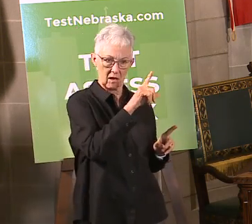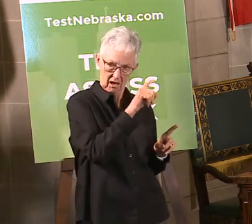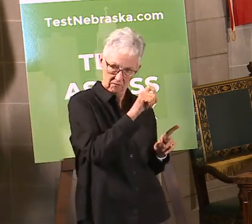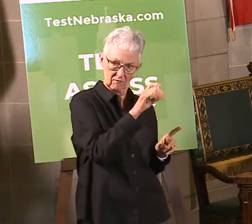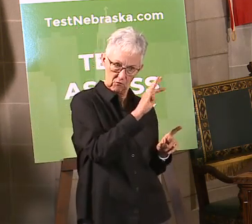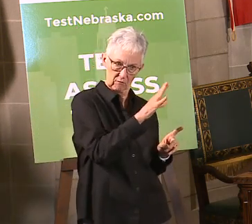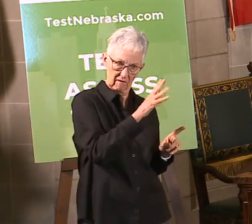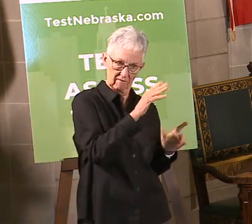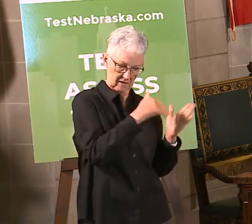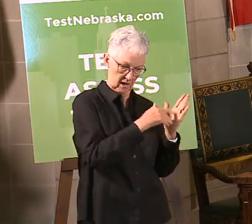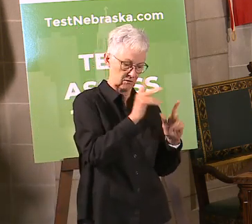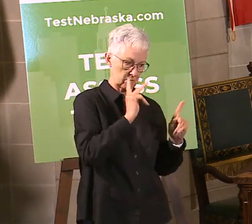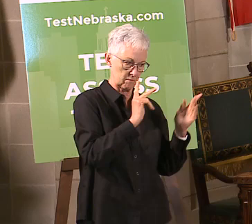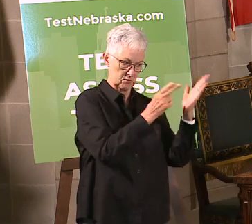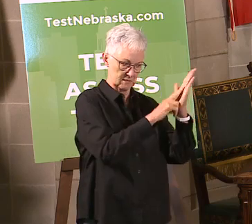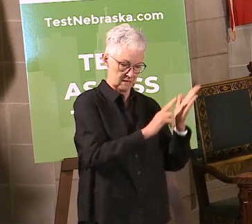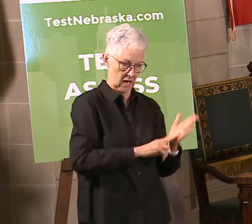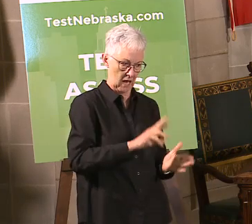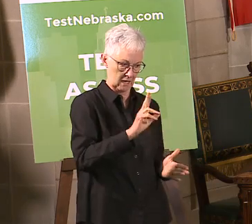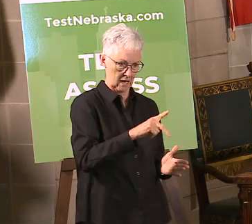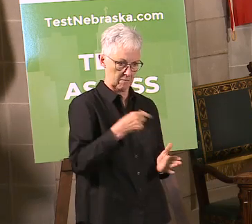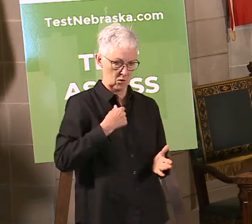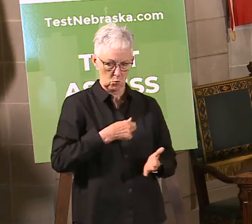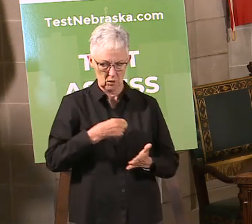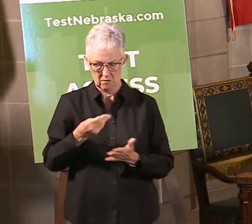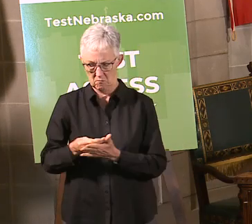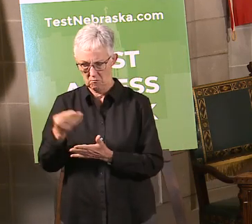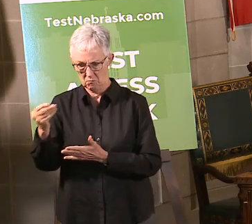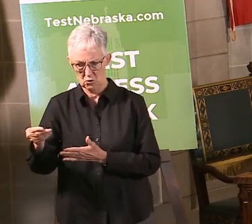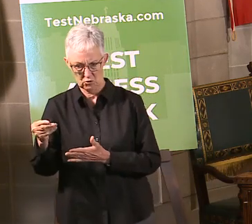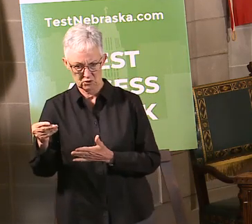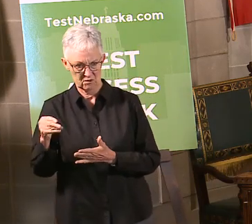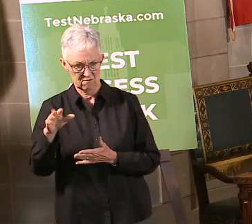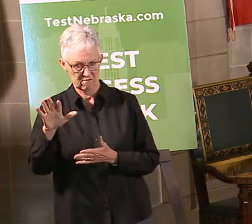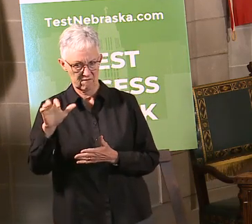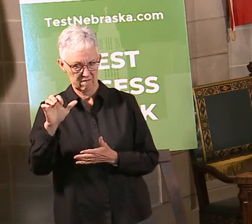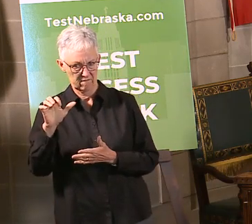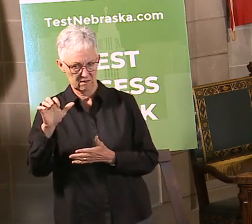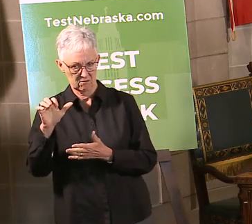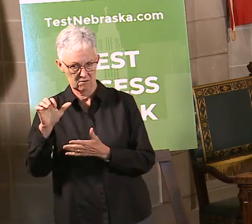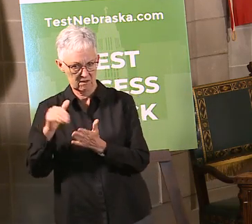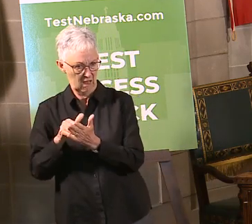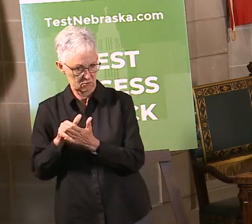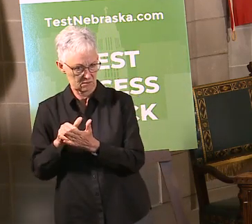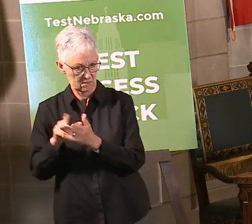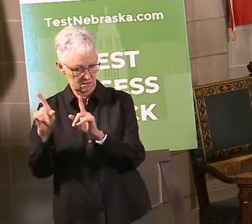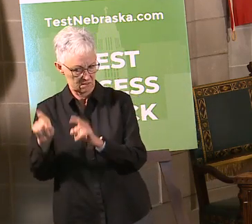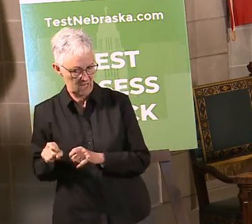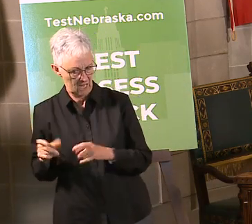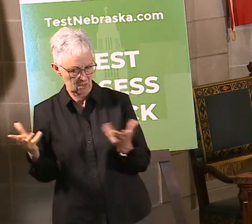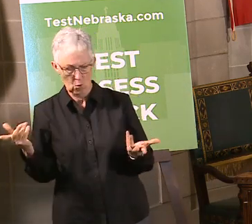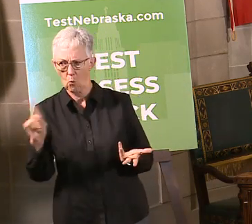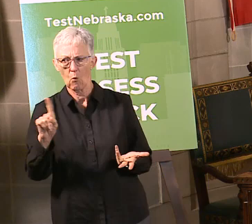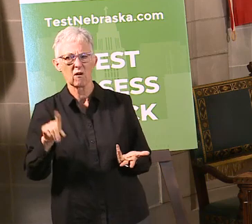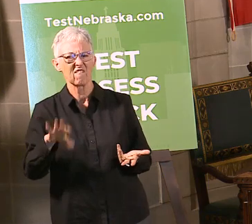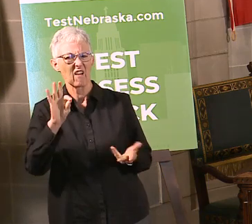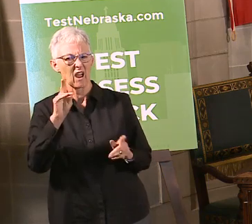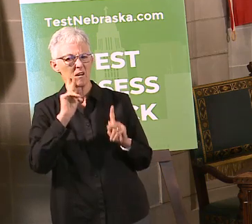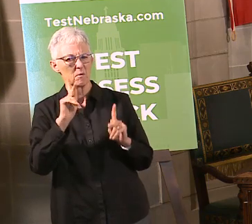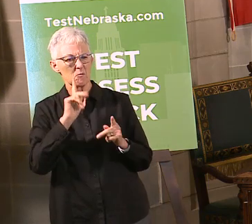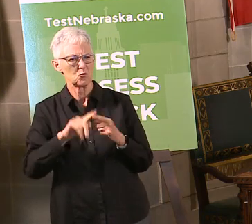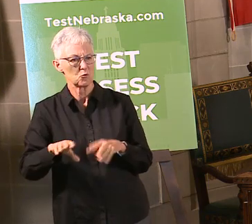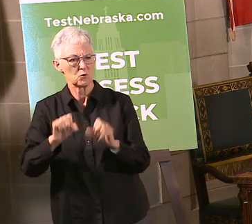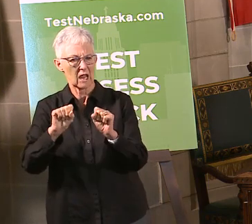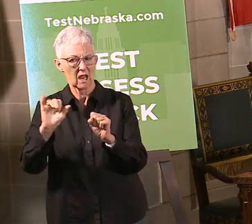,000 tests. Seems like you've got lots of extra capacity to be able to do that. We're going to find all these people to take the test. Is that kind of it? Right? So, again, I think the